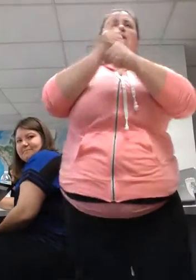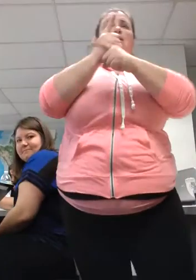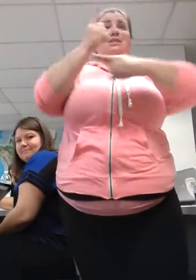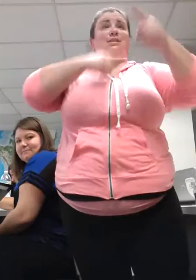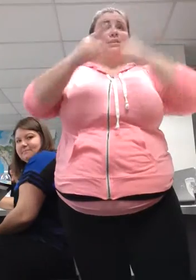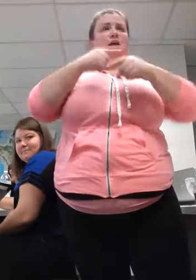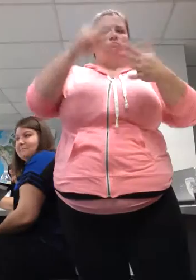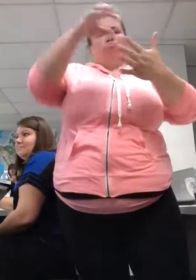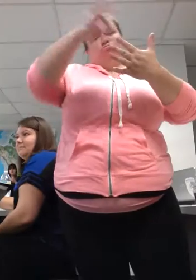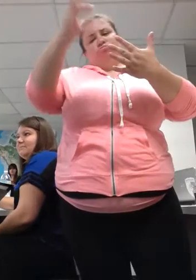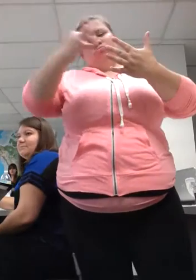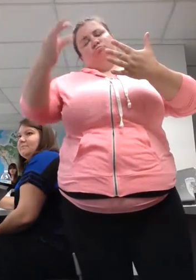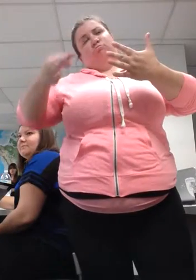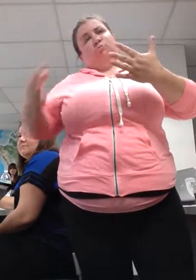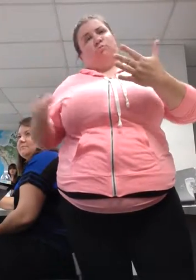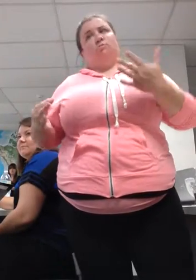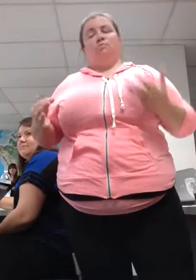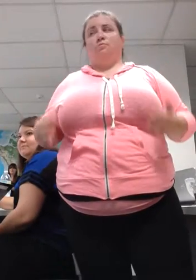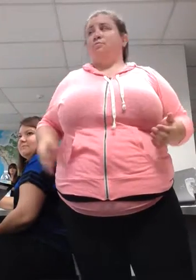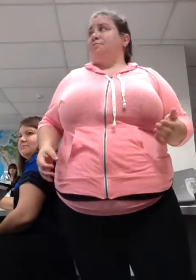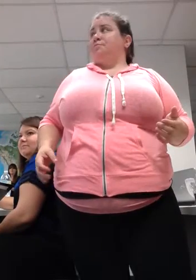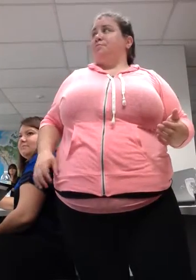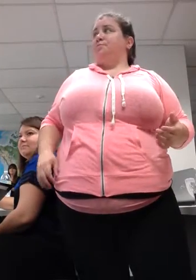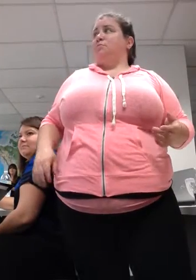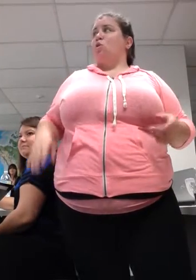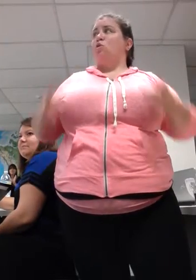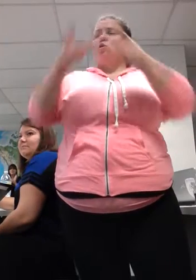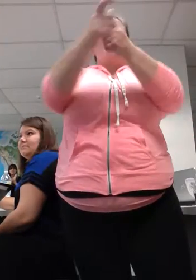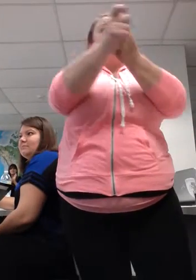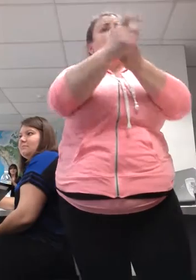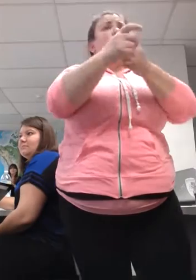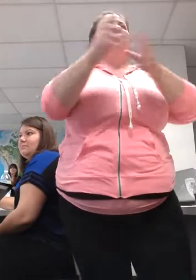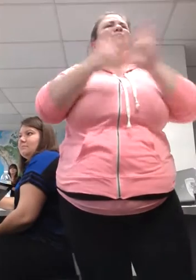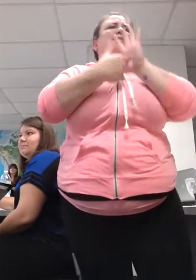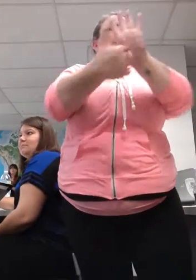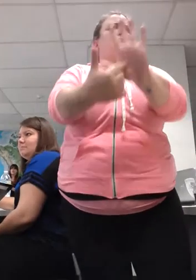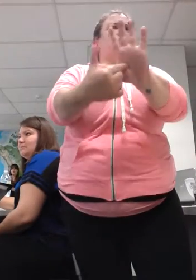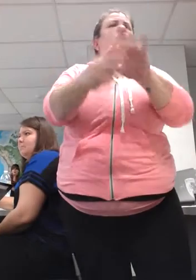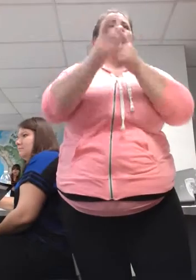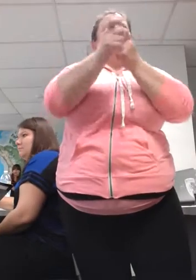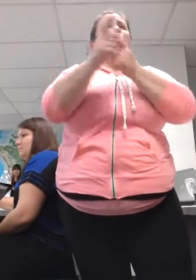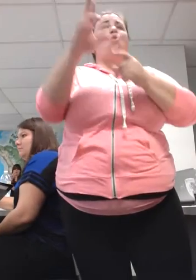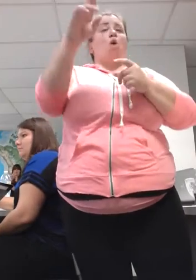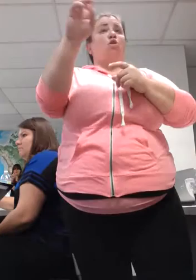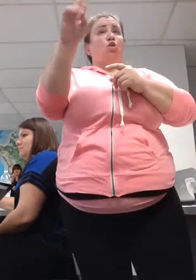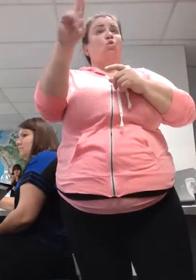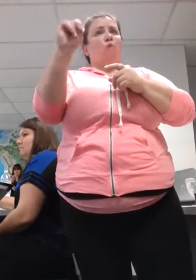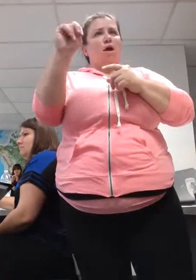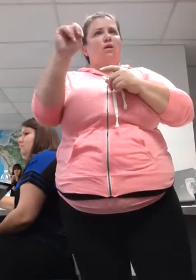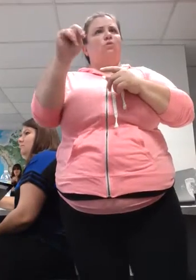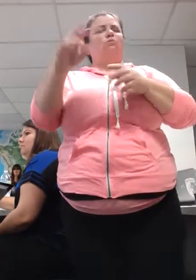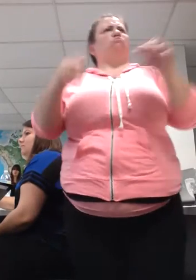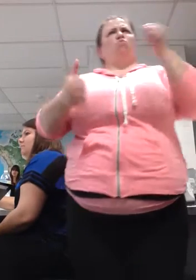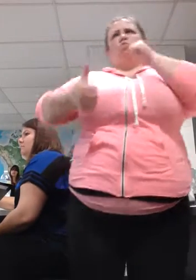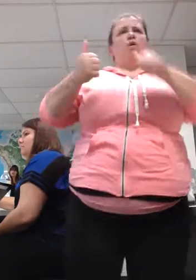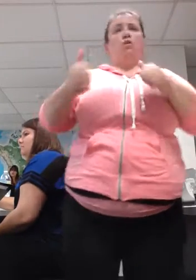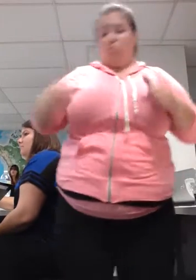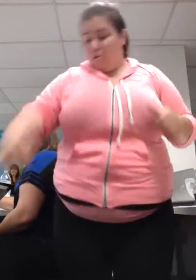Let me give you a couple of examples. We all know the run. R-U-N. Is it a run in your pantyhose? Is it the car running?